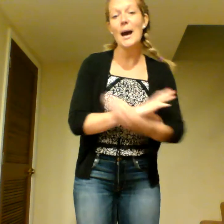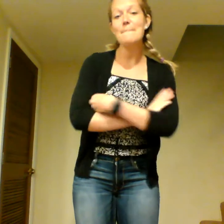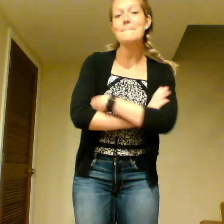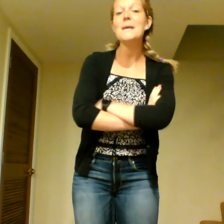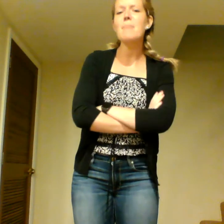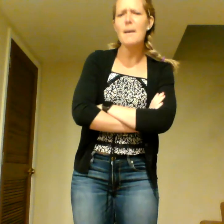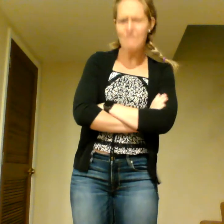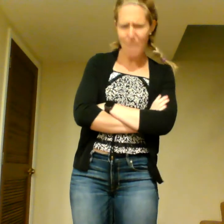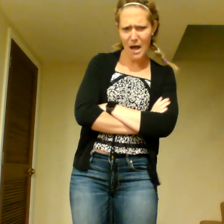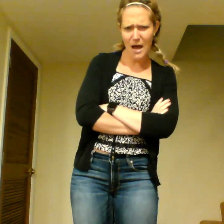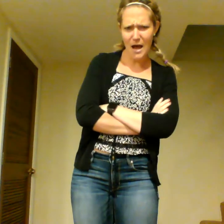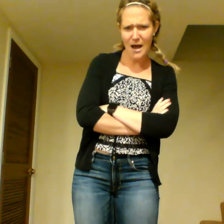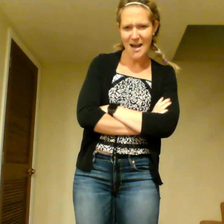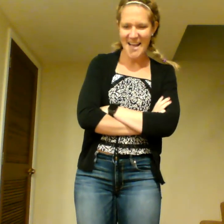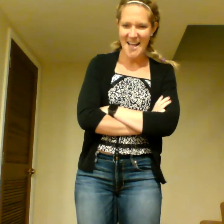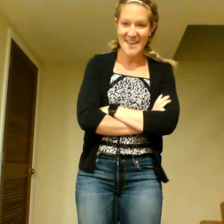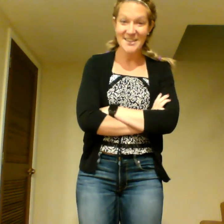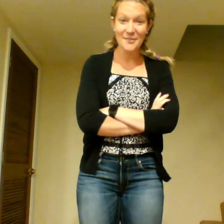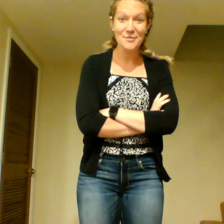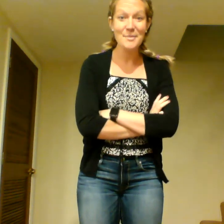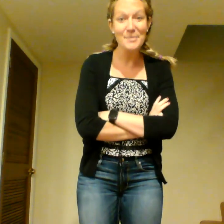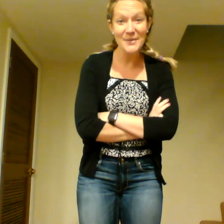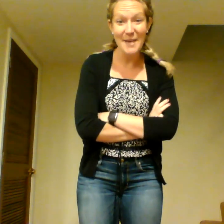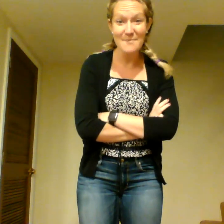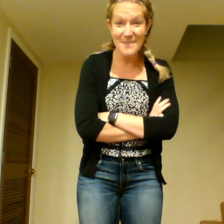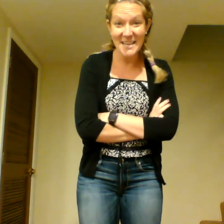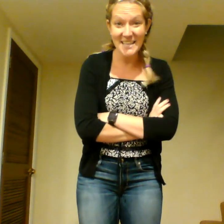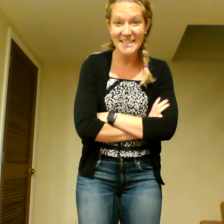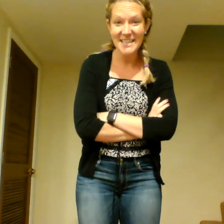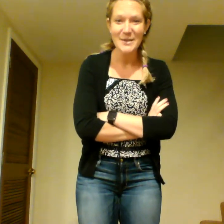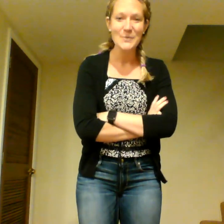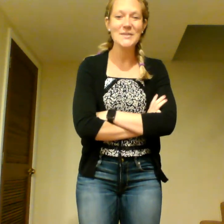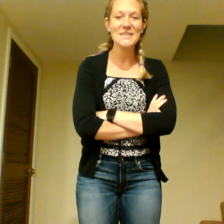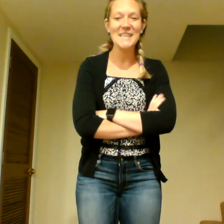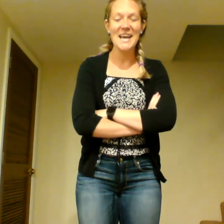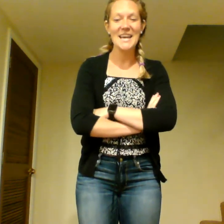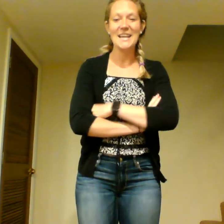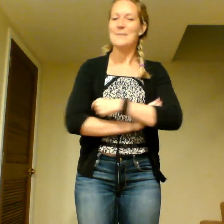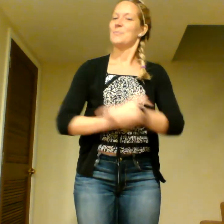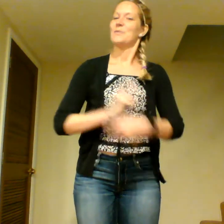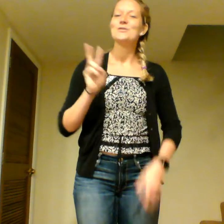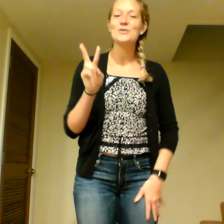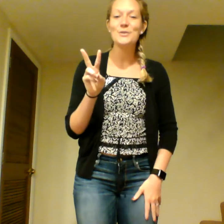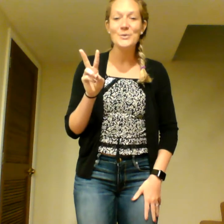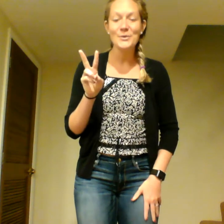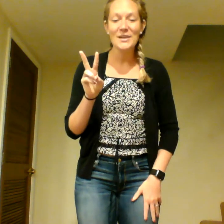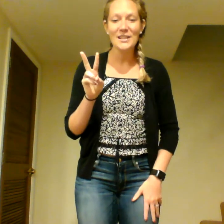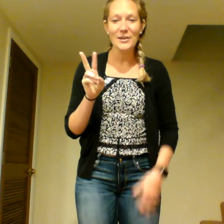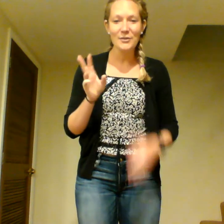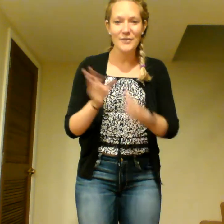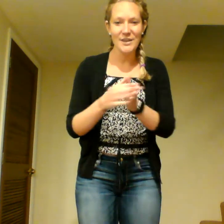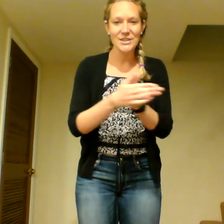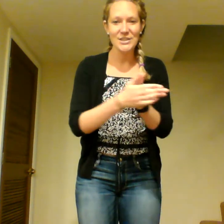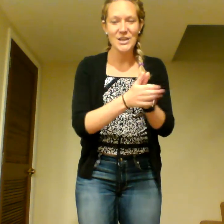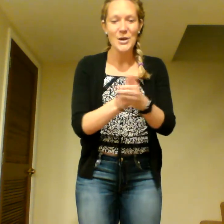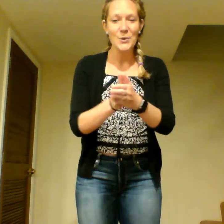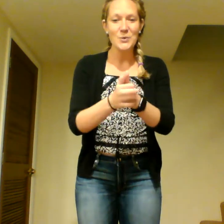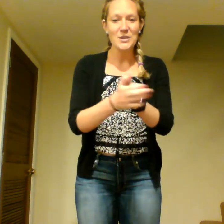mi mamá. Now, if you remember what that means, we were saying two little fish went